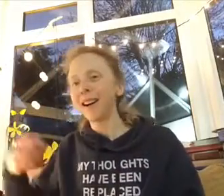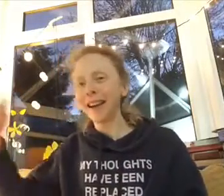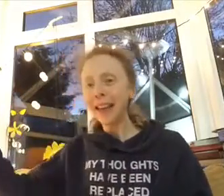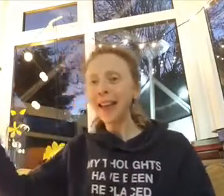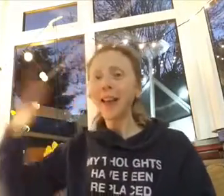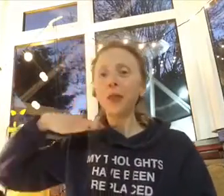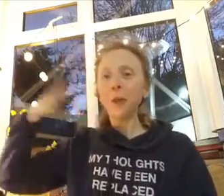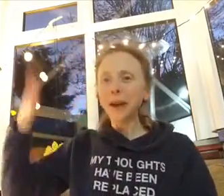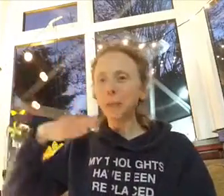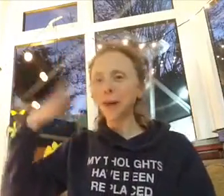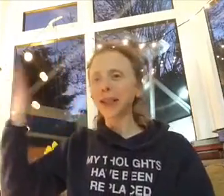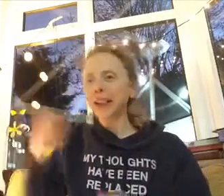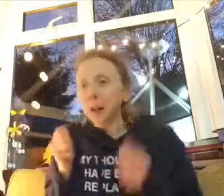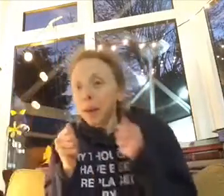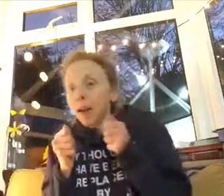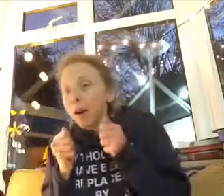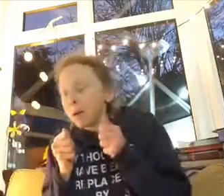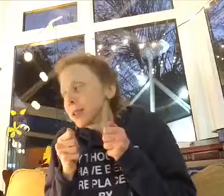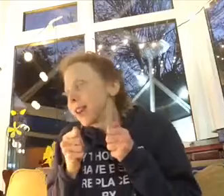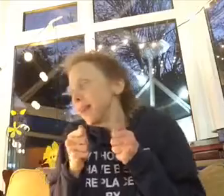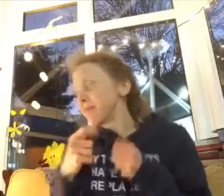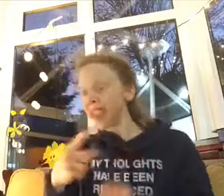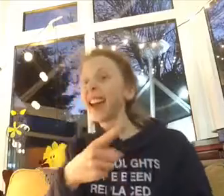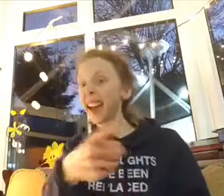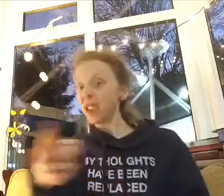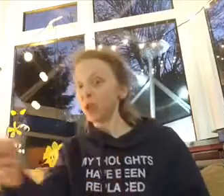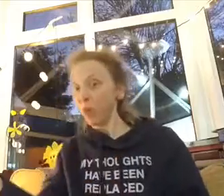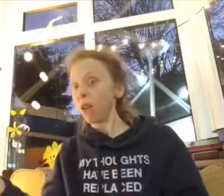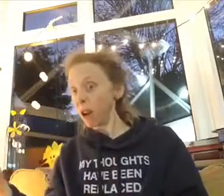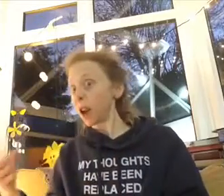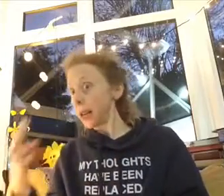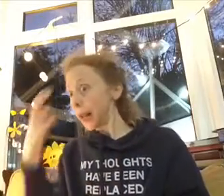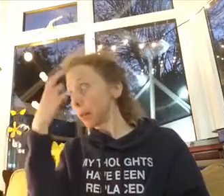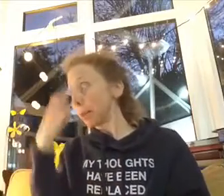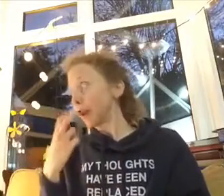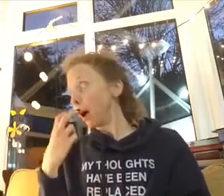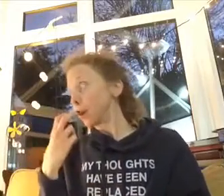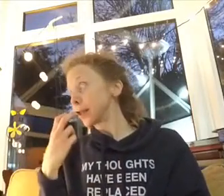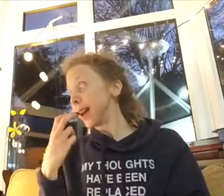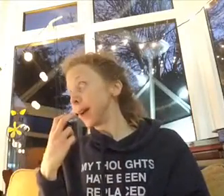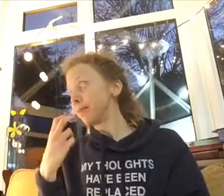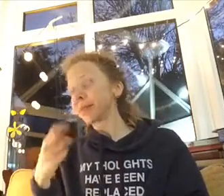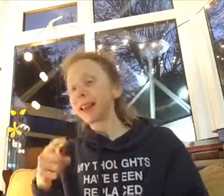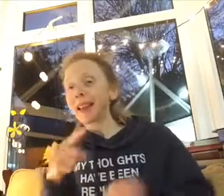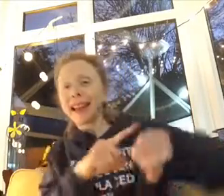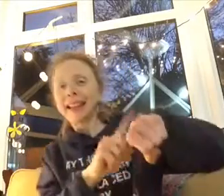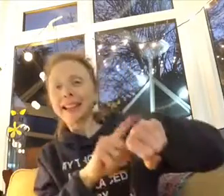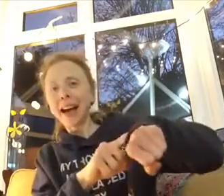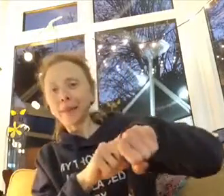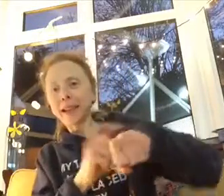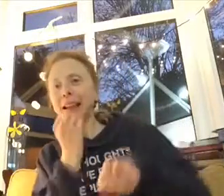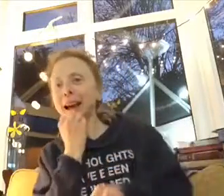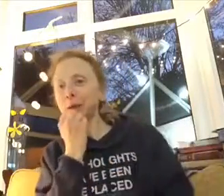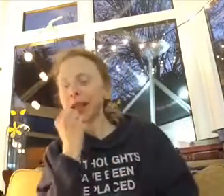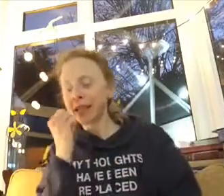the wind blows a little bit colder and you all look a little bit older it's time to count blessings